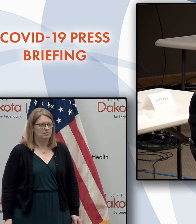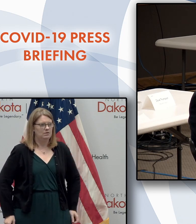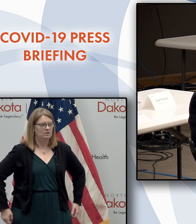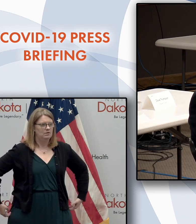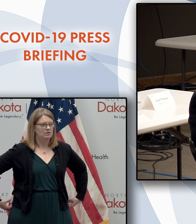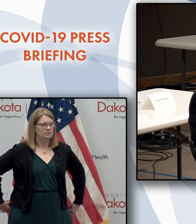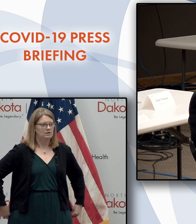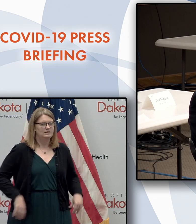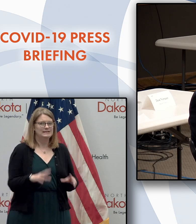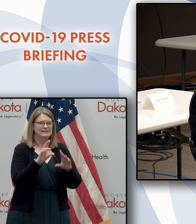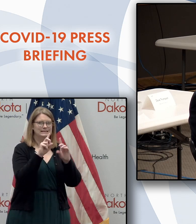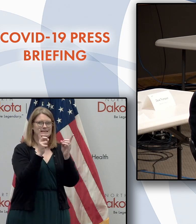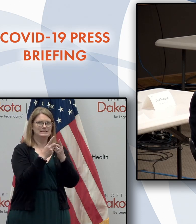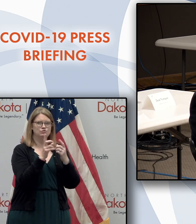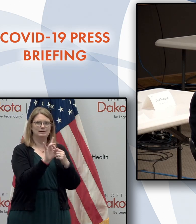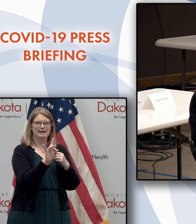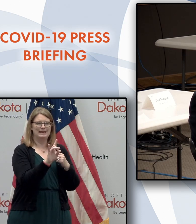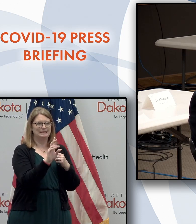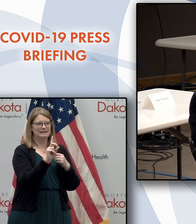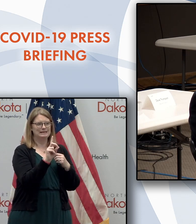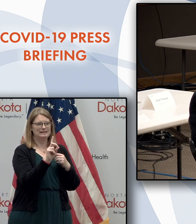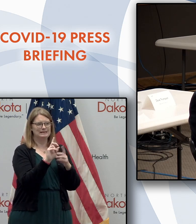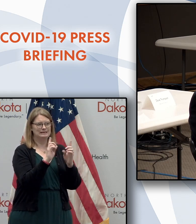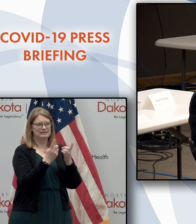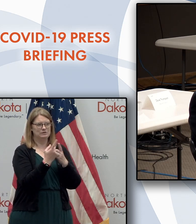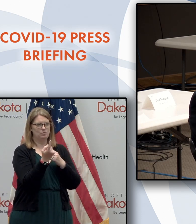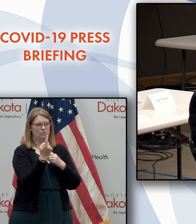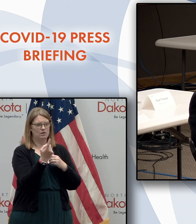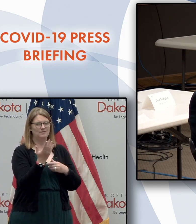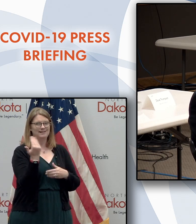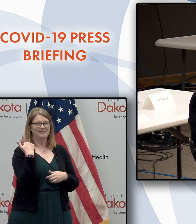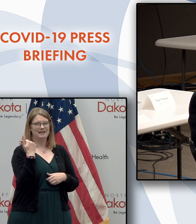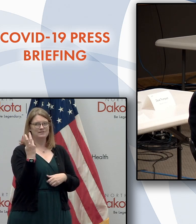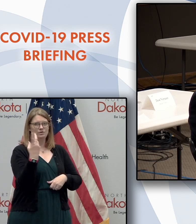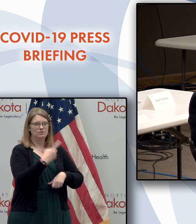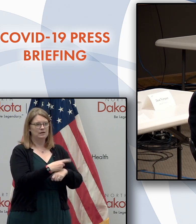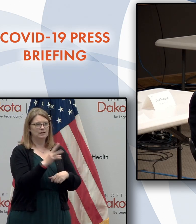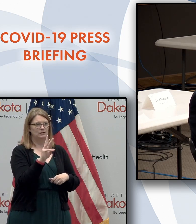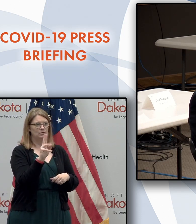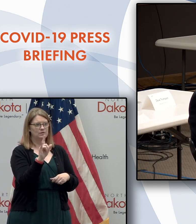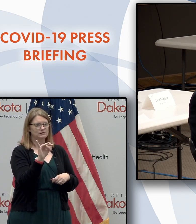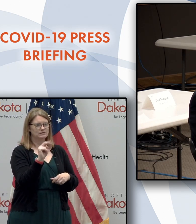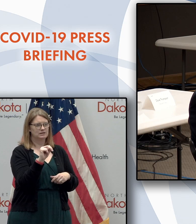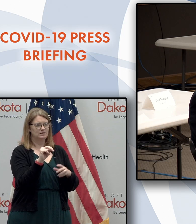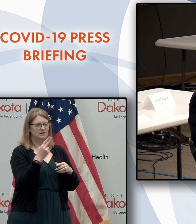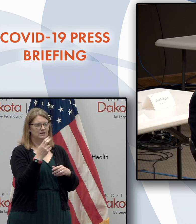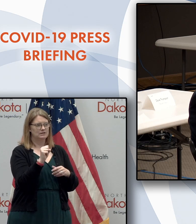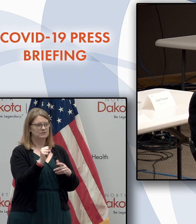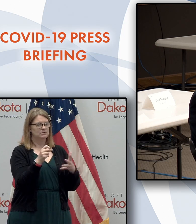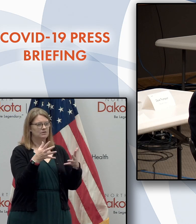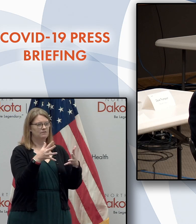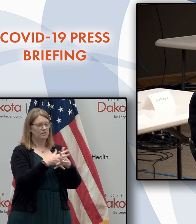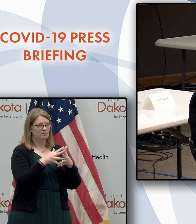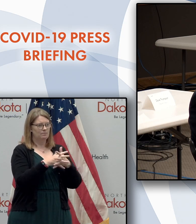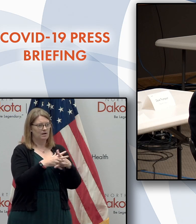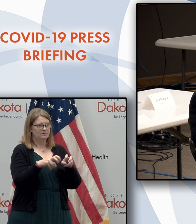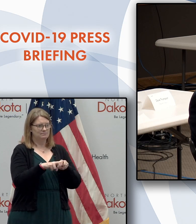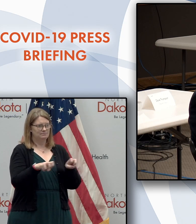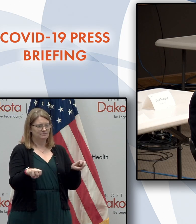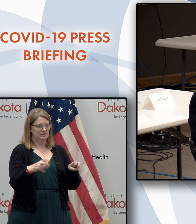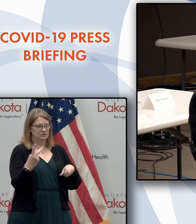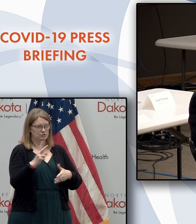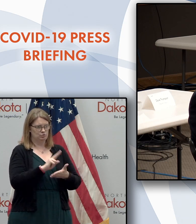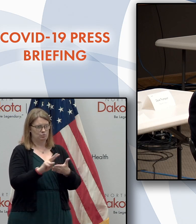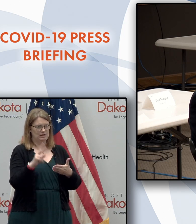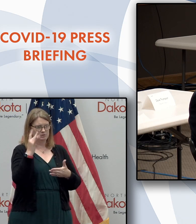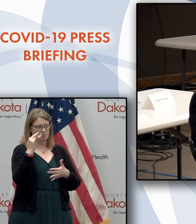to district eight and district one. They had a lot to deal with in just the last few days. Williston high school football has been benched for two weeks because